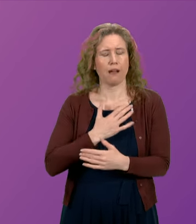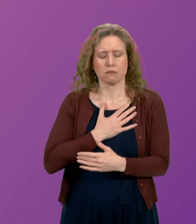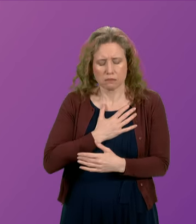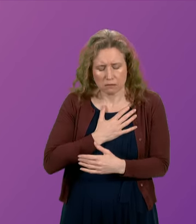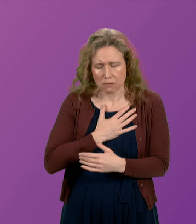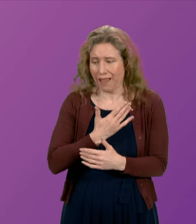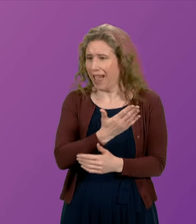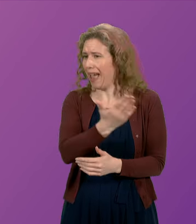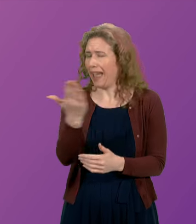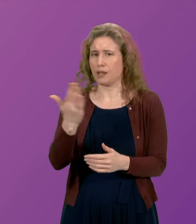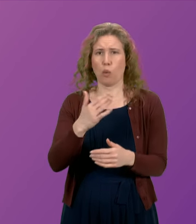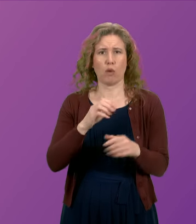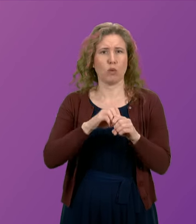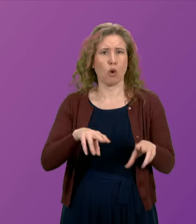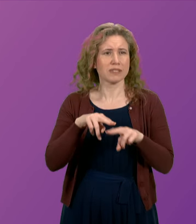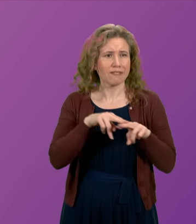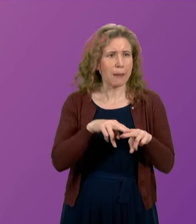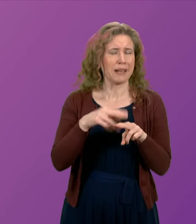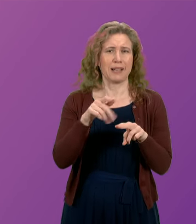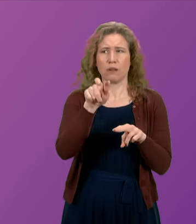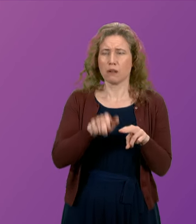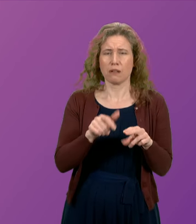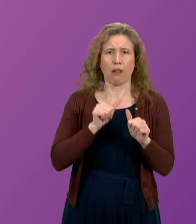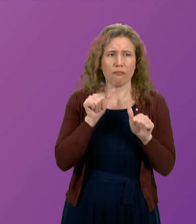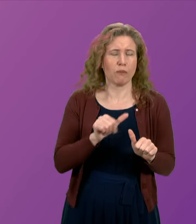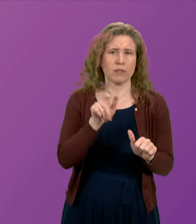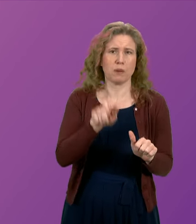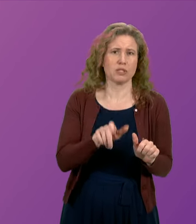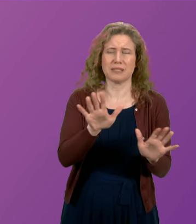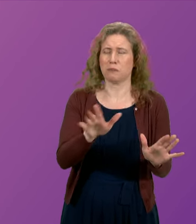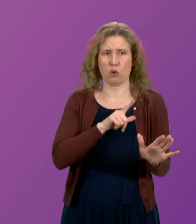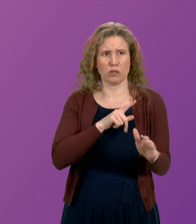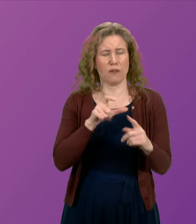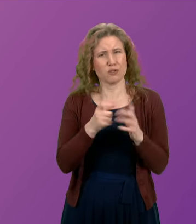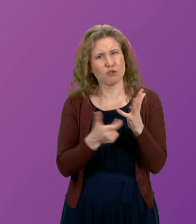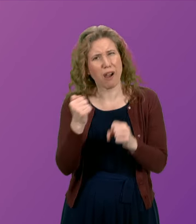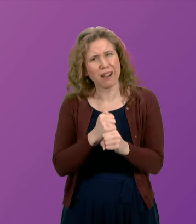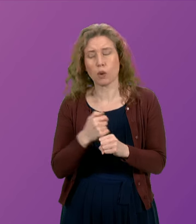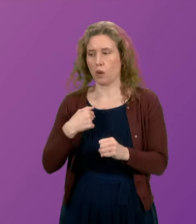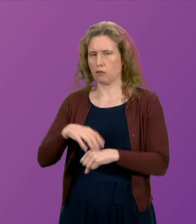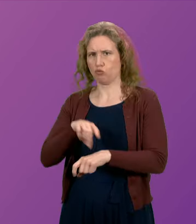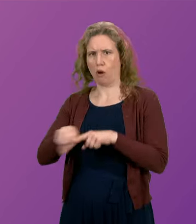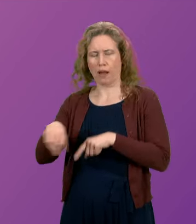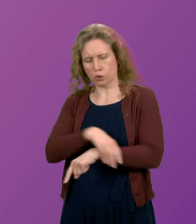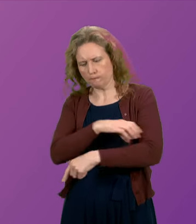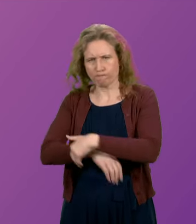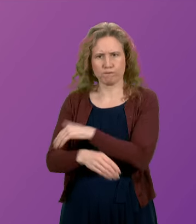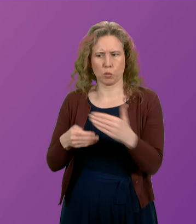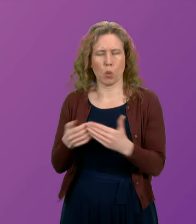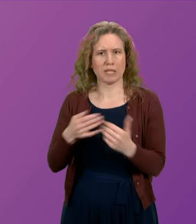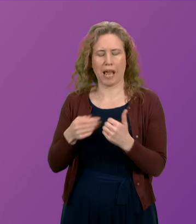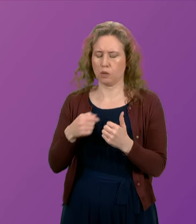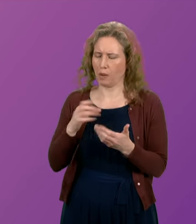to anyone who has lost a loved one through addiction. The Government is working to tackle the drugs crisis by delivering the £250 million